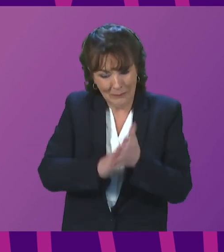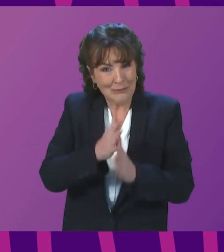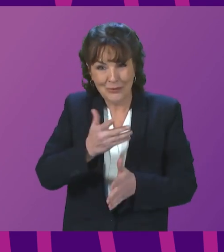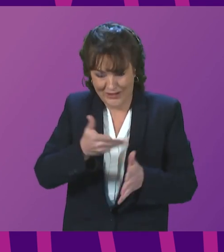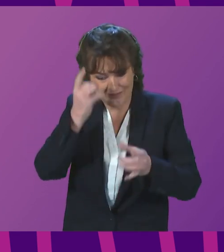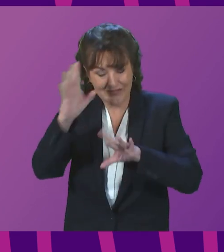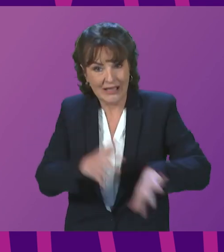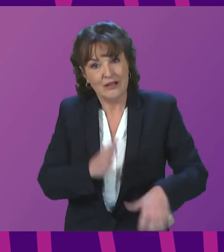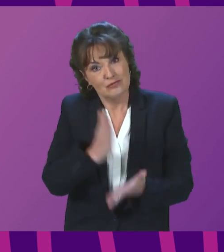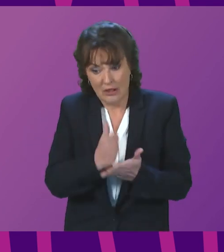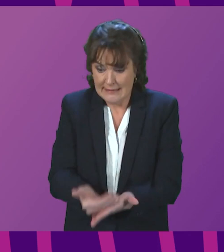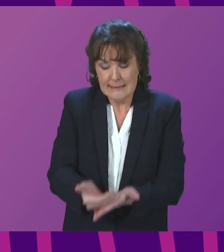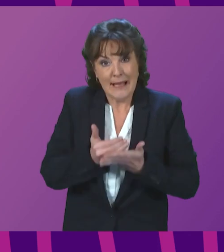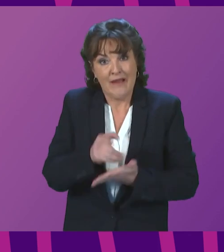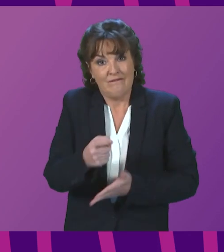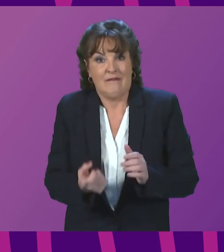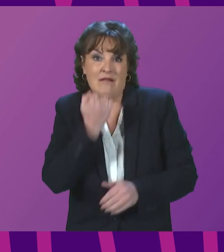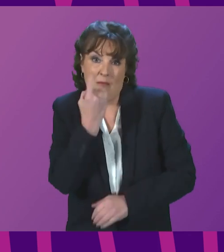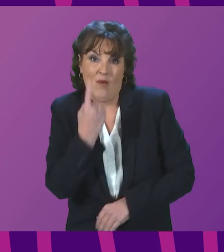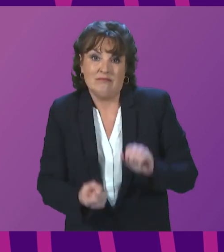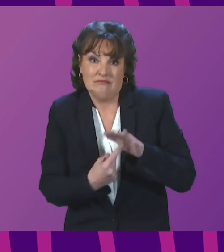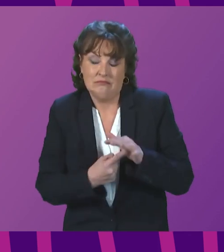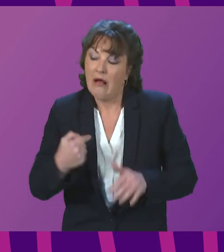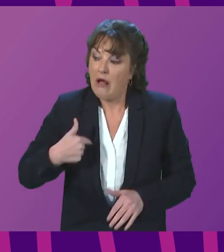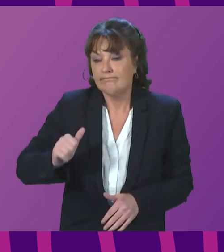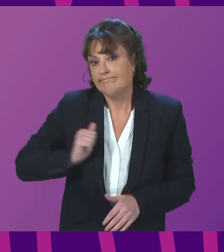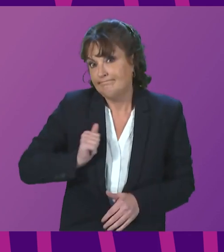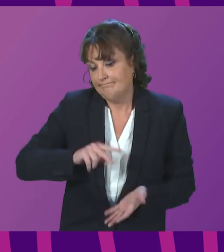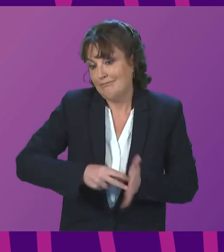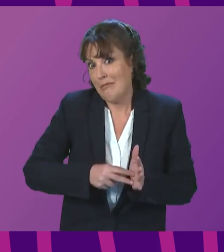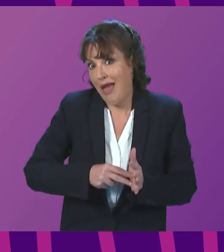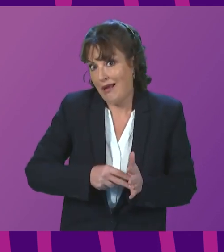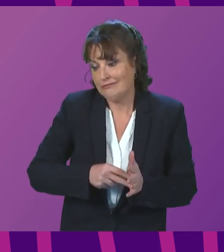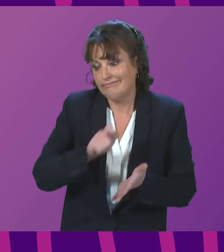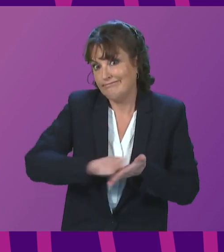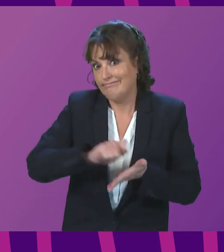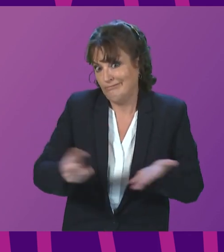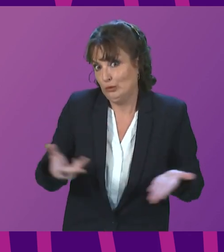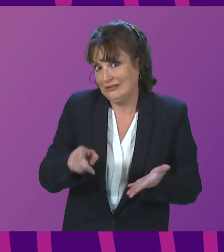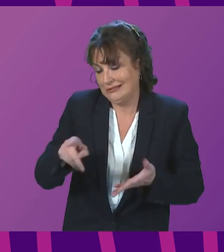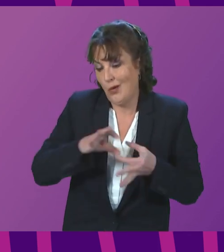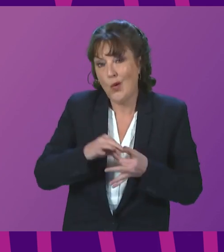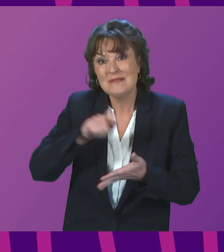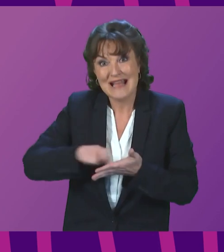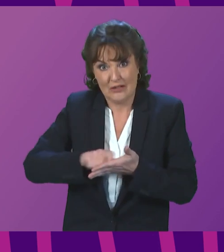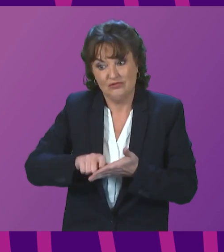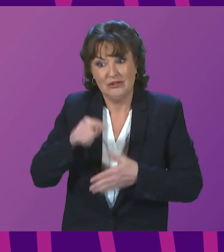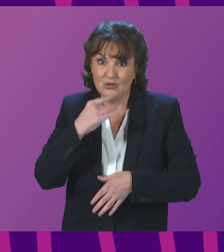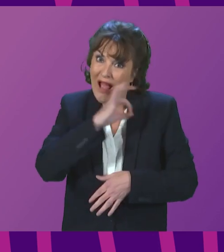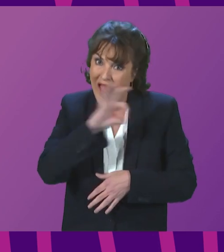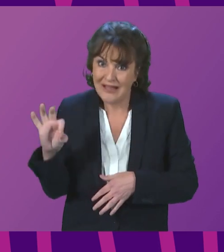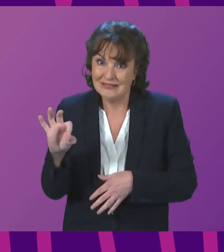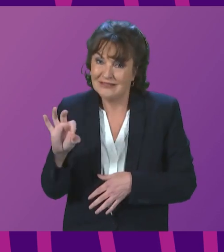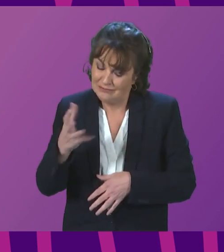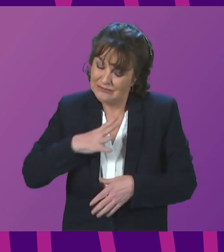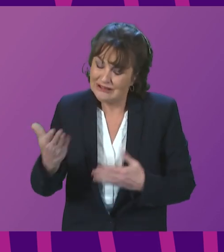intend to write to the Prime Minister again later today to make that call again. I would welcome the signatures of Douglas Ross, Anna Sarwar